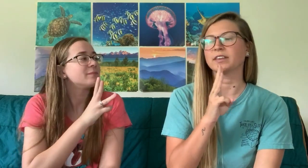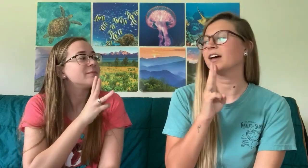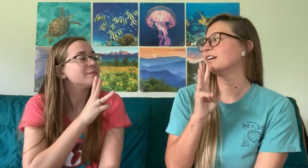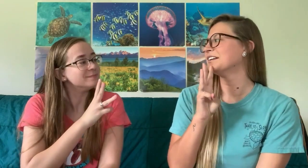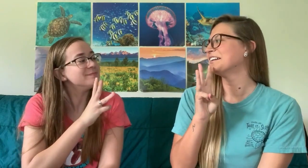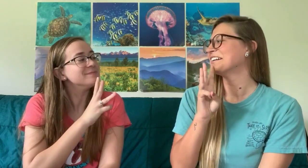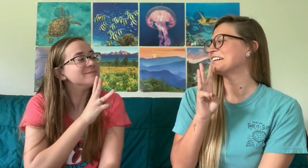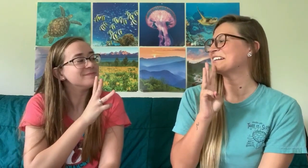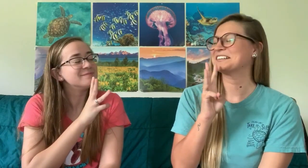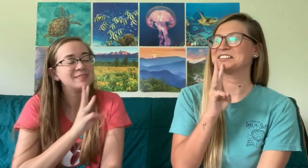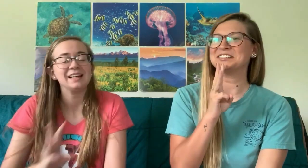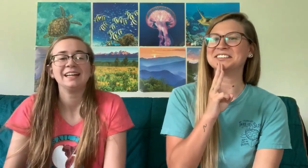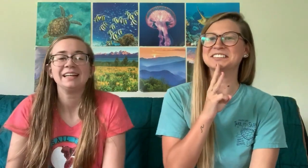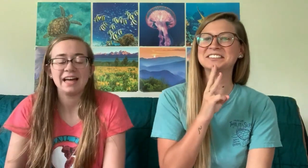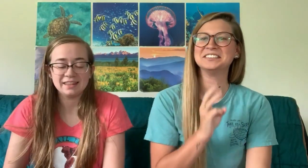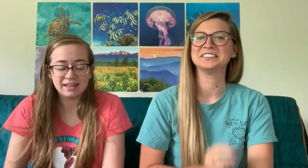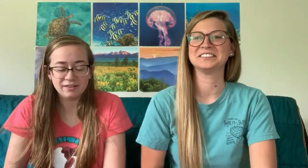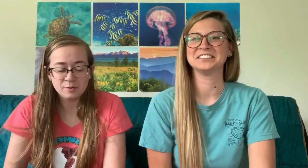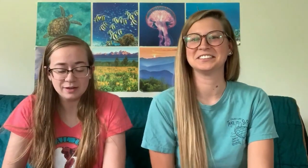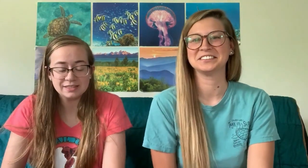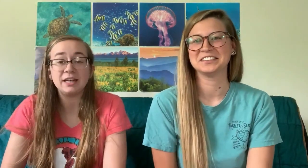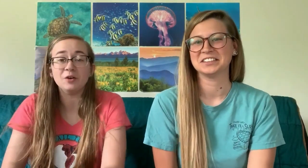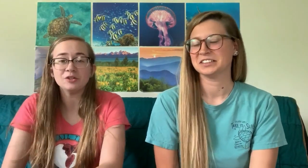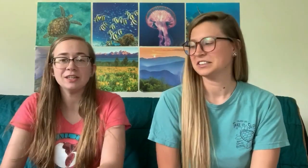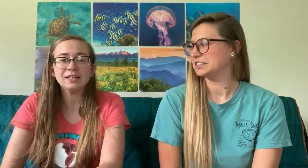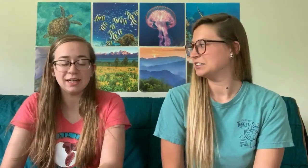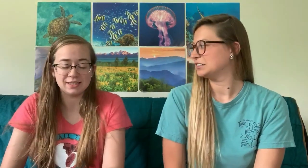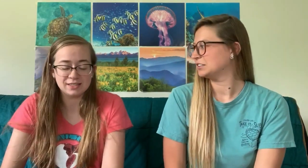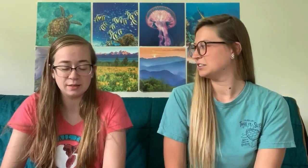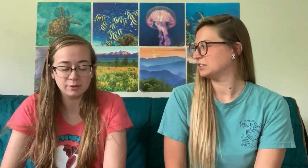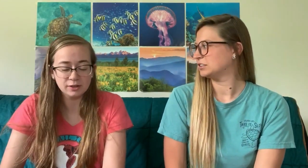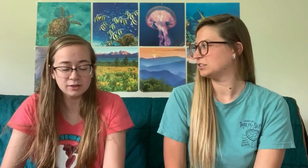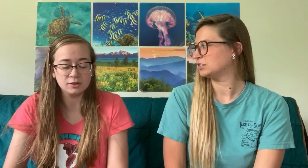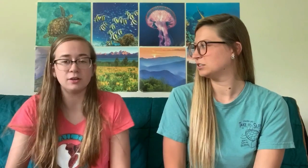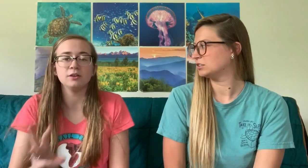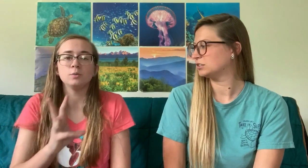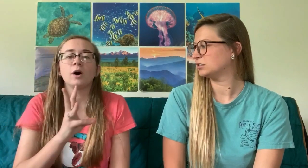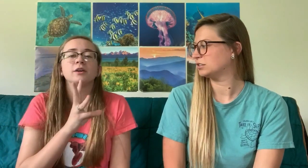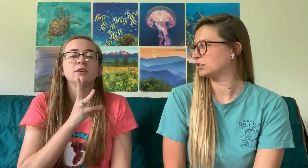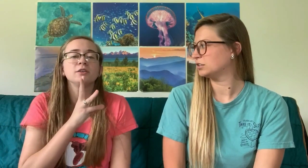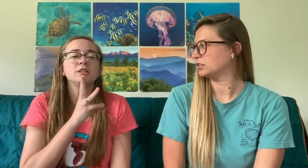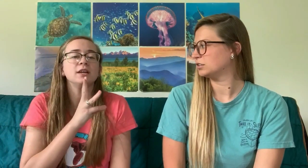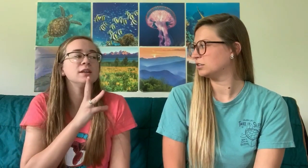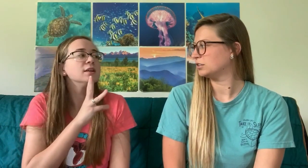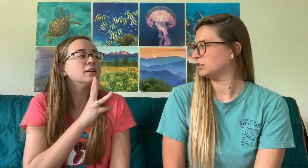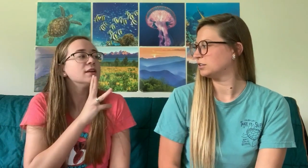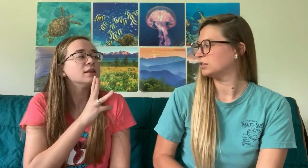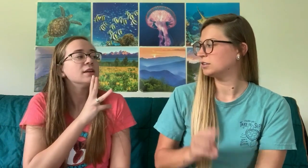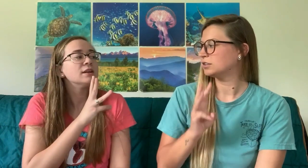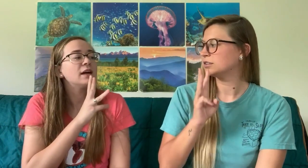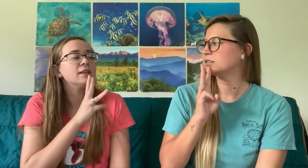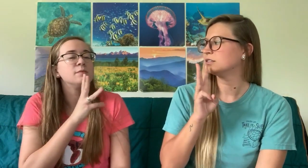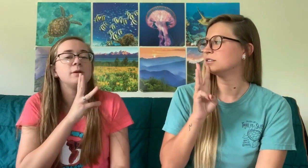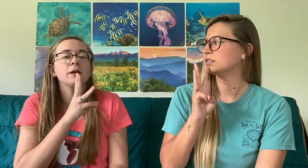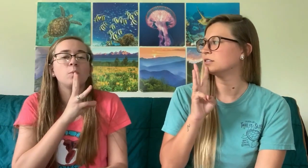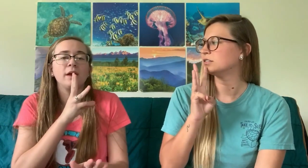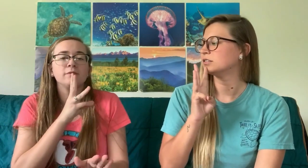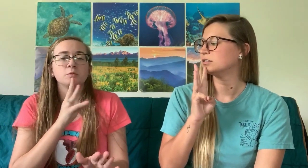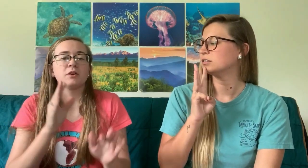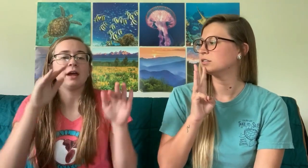Like that? Cool. And then if you want to say ocean, it's similar. So you're going to do water to your chin and then mimic waves with your